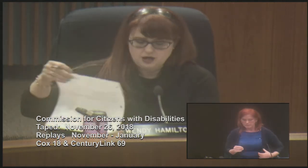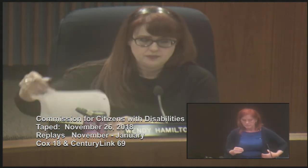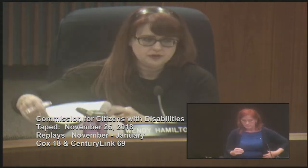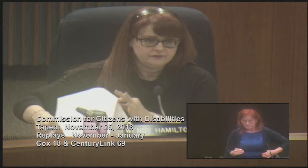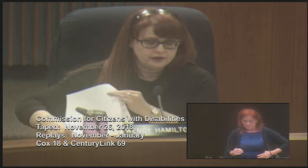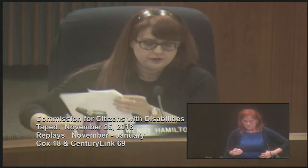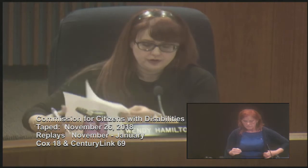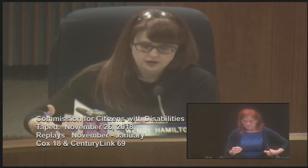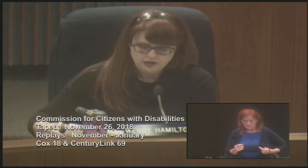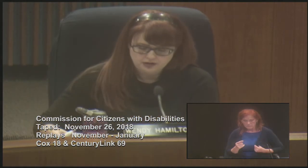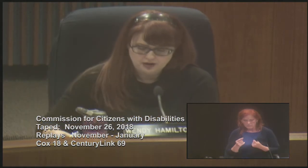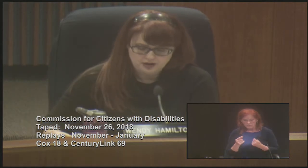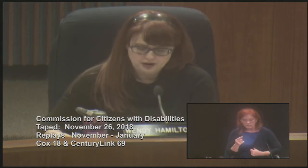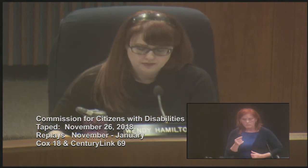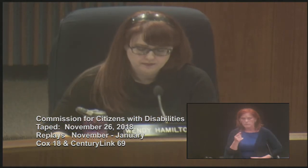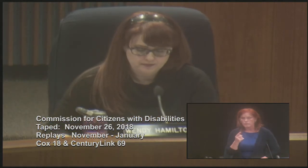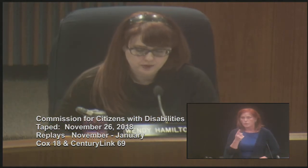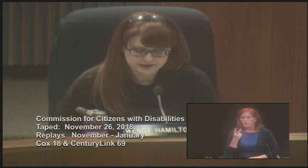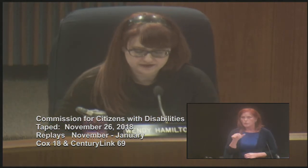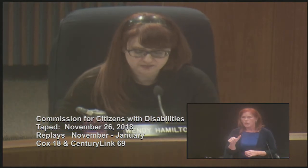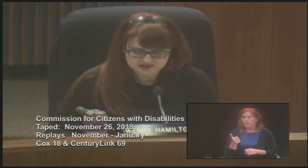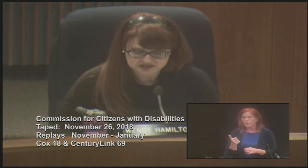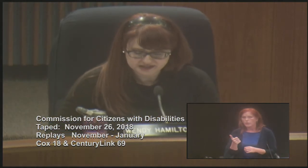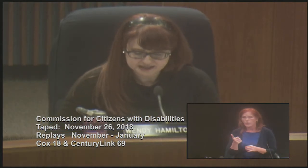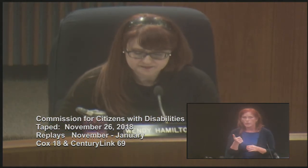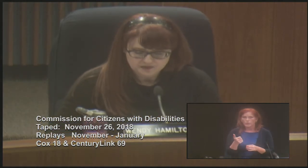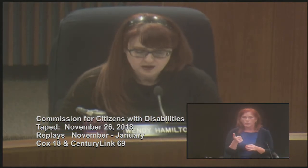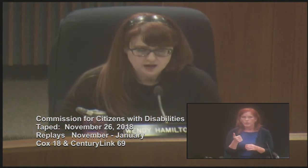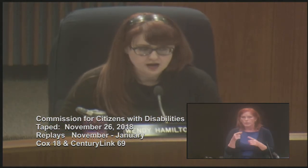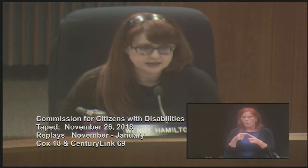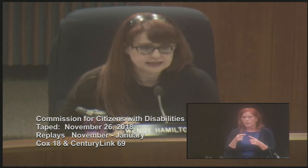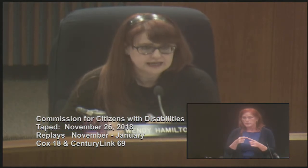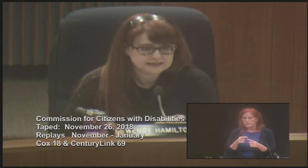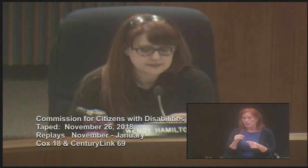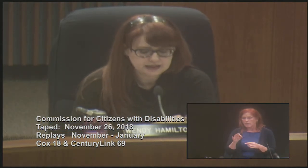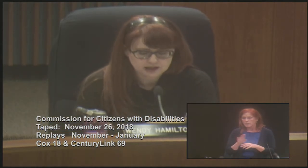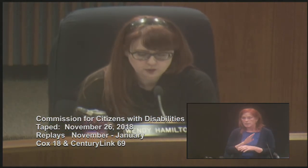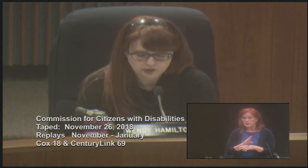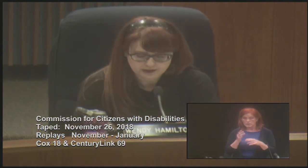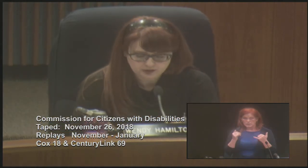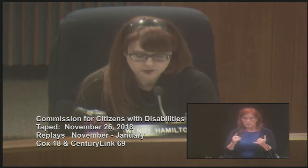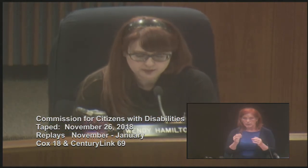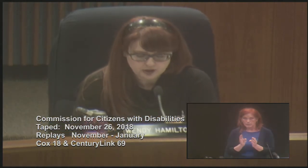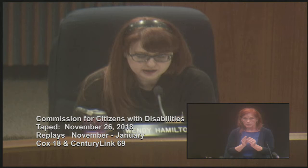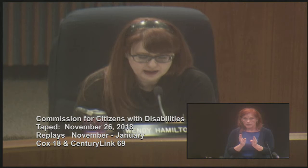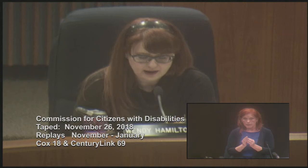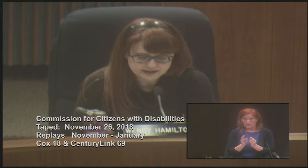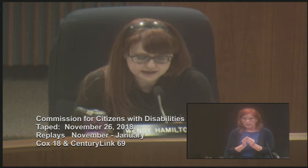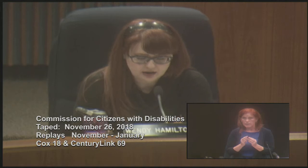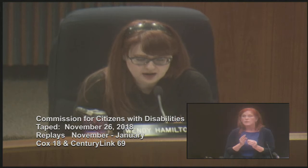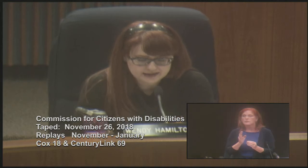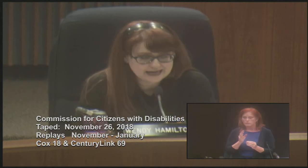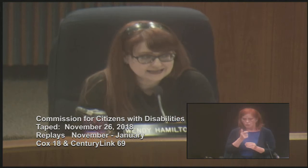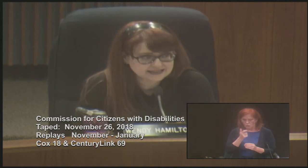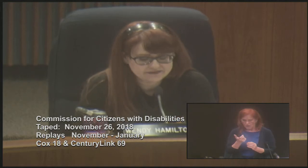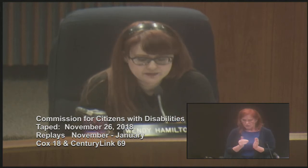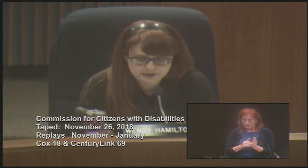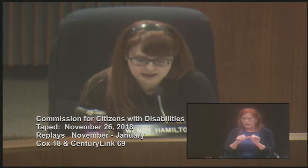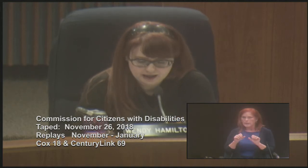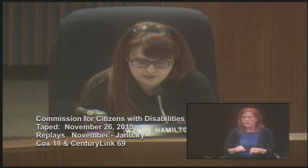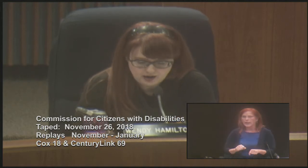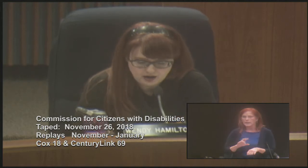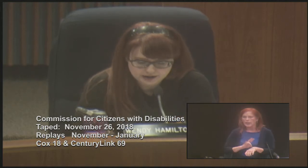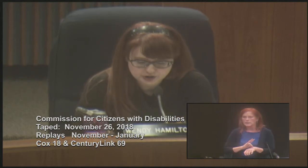A couple of other points of business. Today's meeting will be rebroadcast at